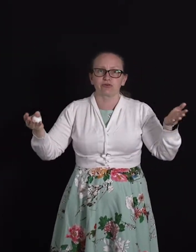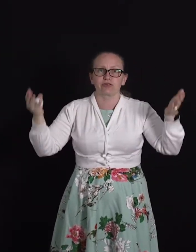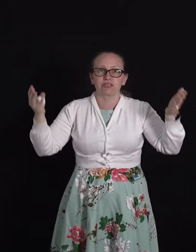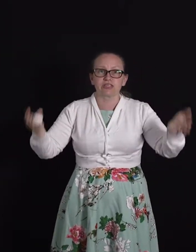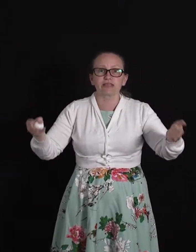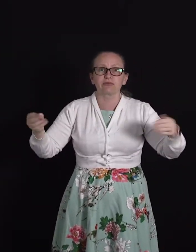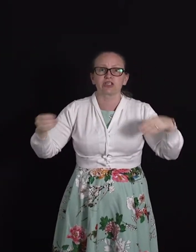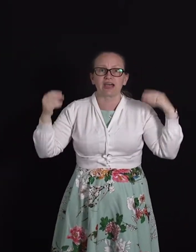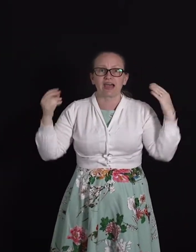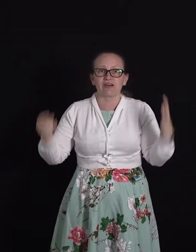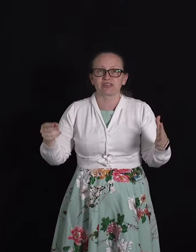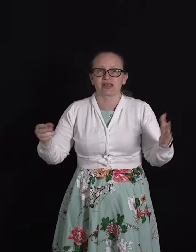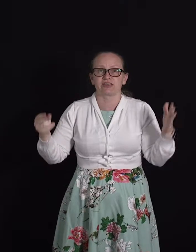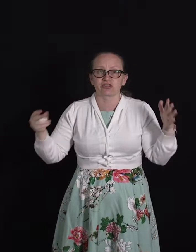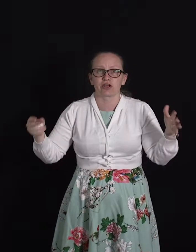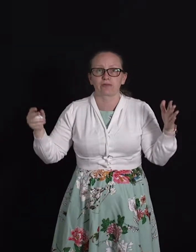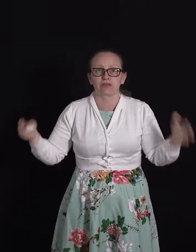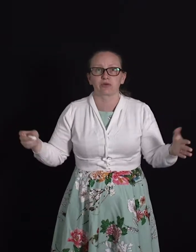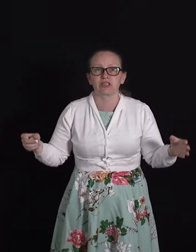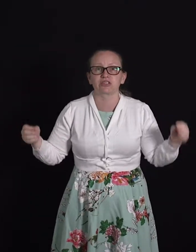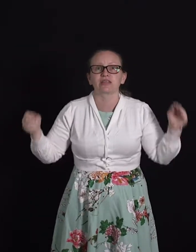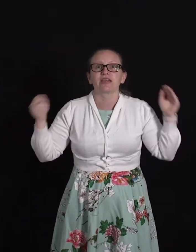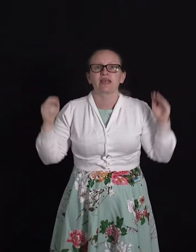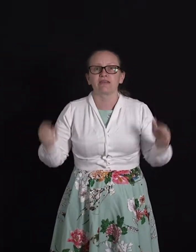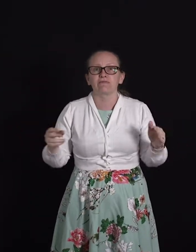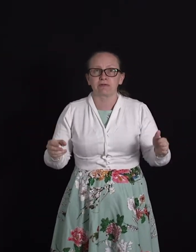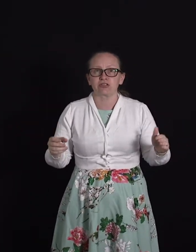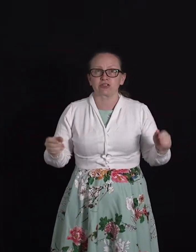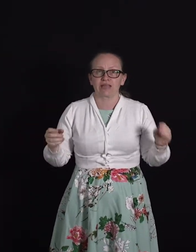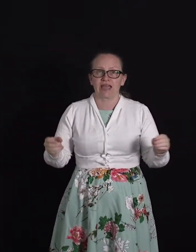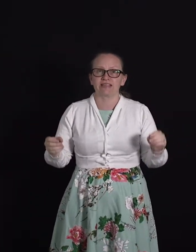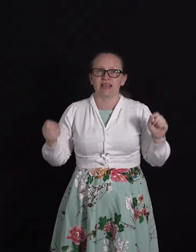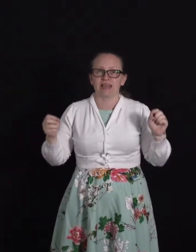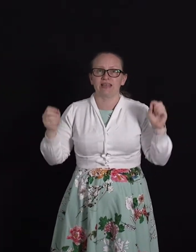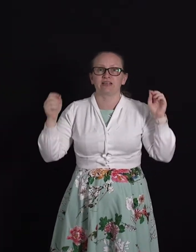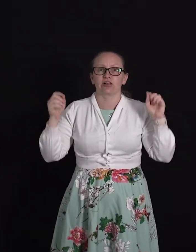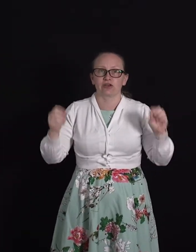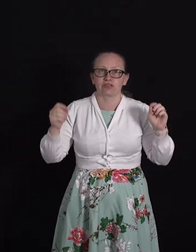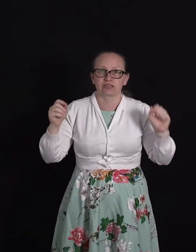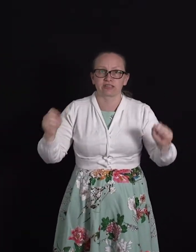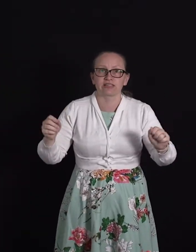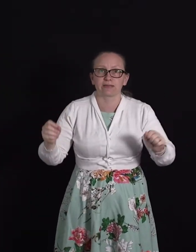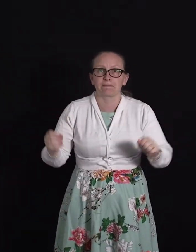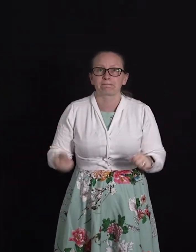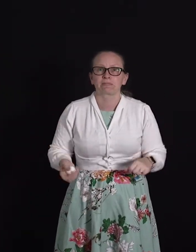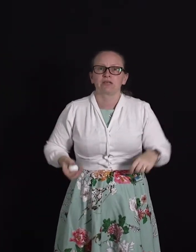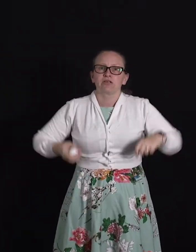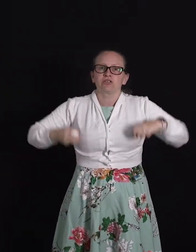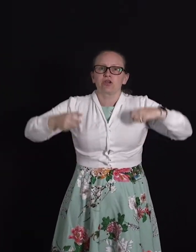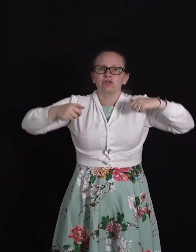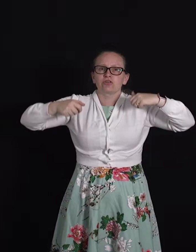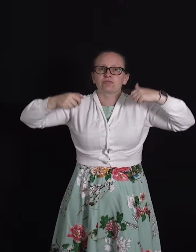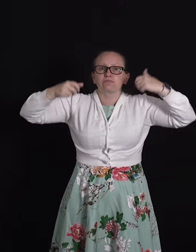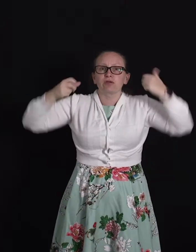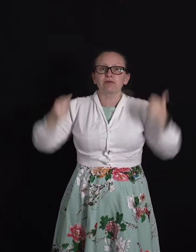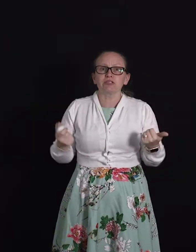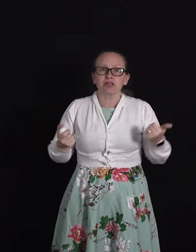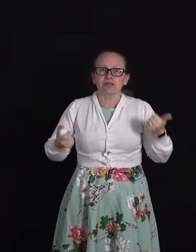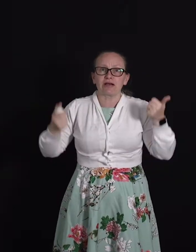consider which are outside the scope of the question if we want to create a closed system. So we want to learn about